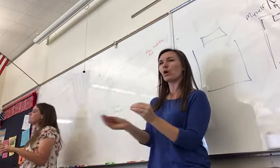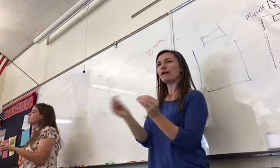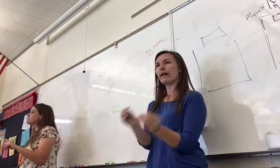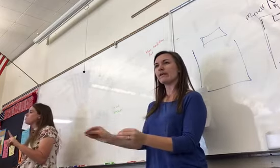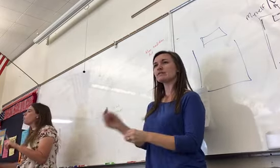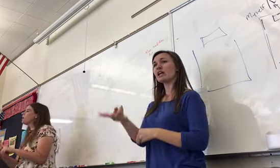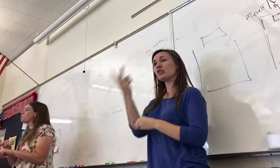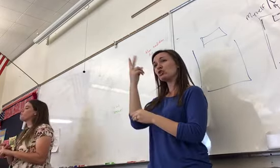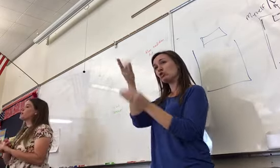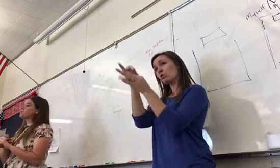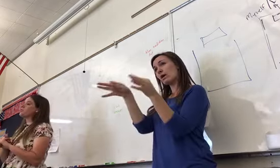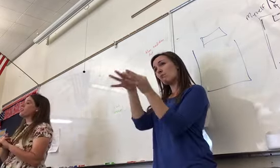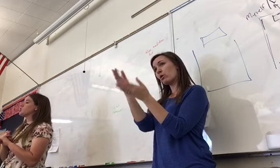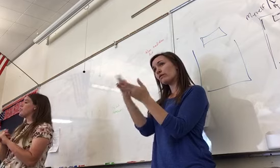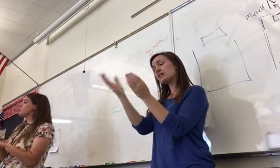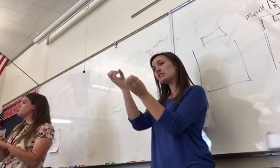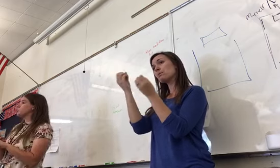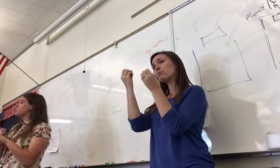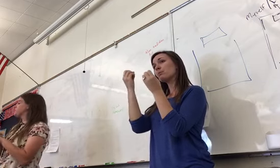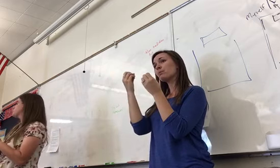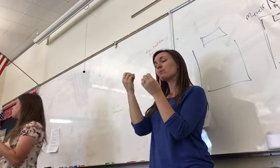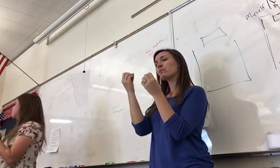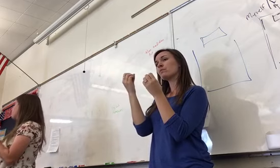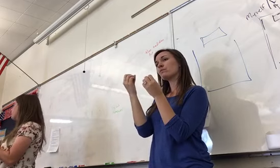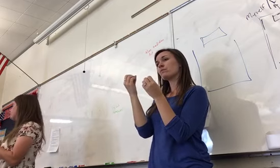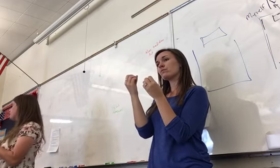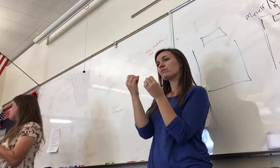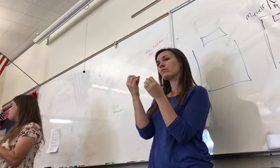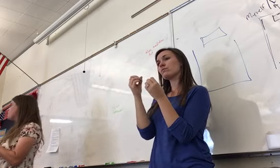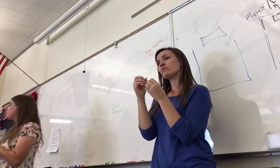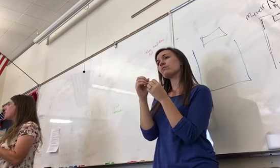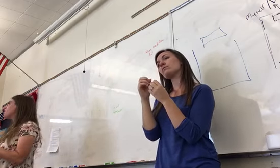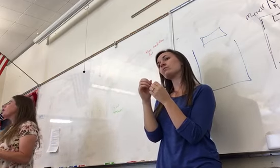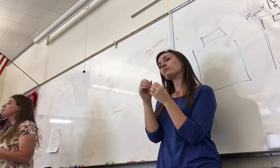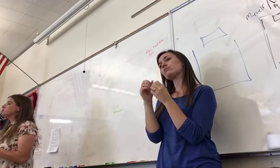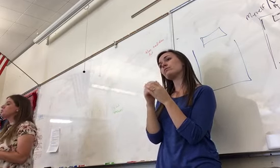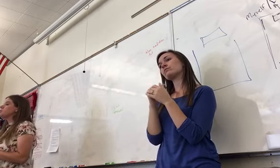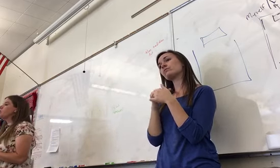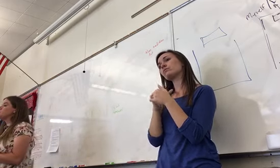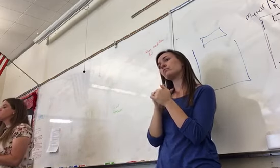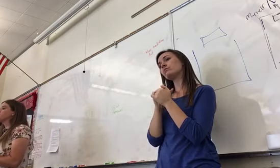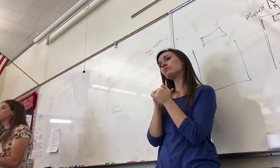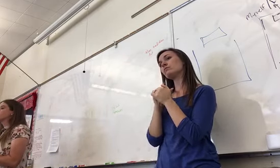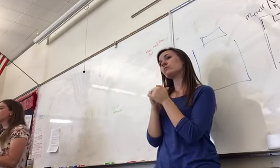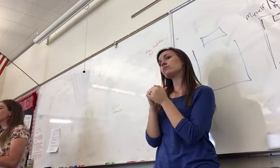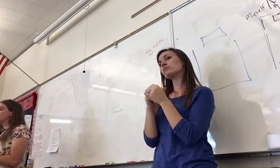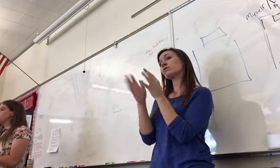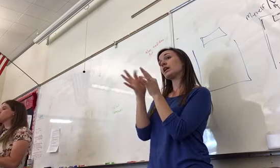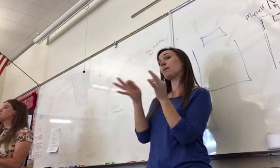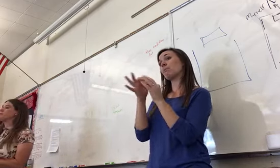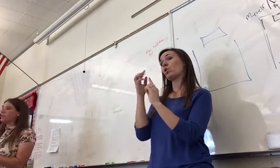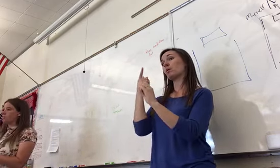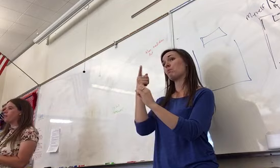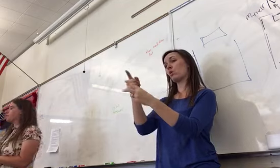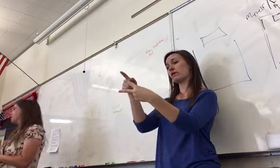things is, one, it provides pre-education, which is the first time in America that's happened, and two, it's also the first prohibition of slavery in America.